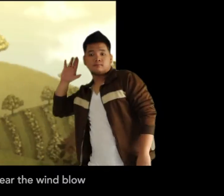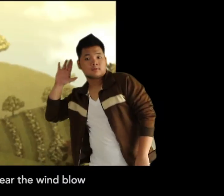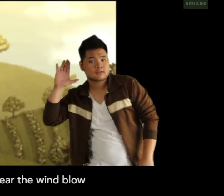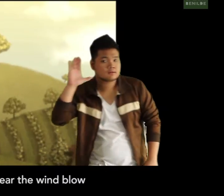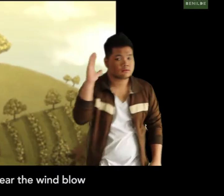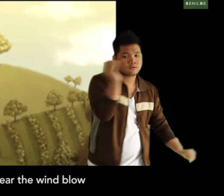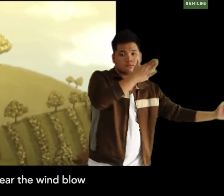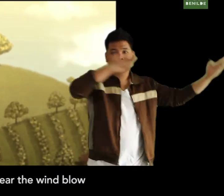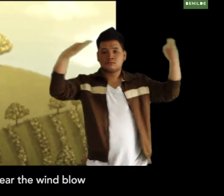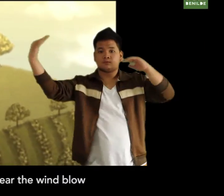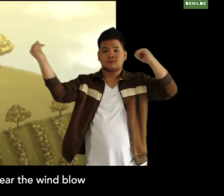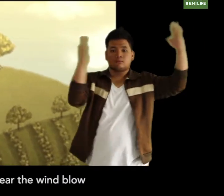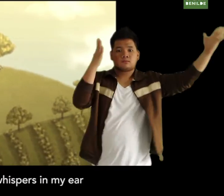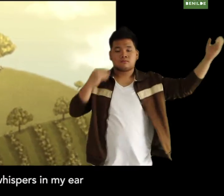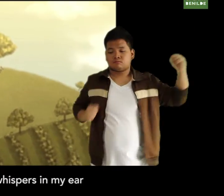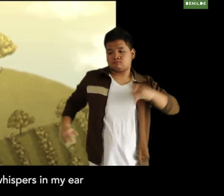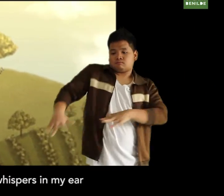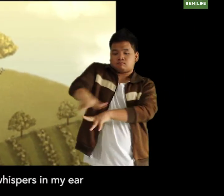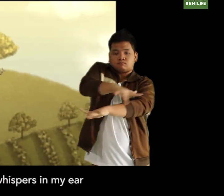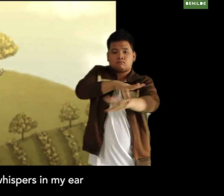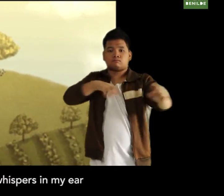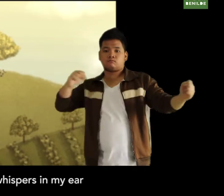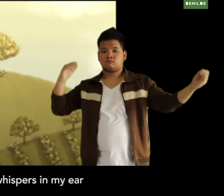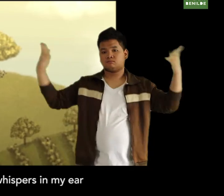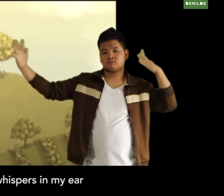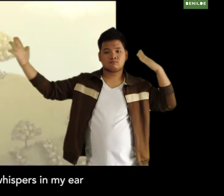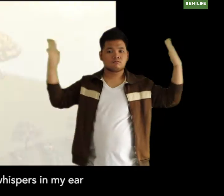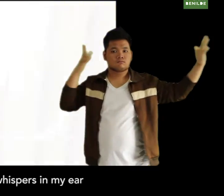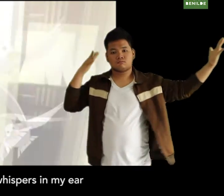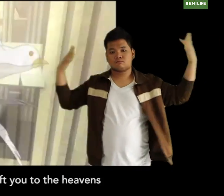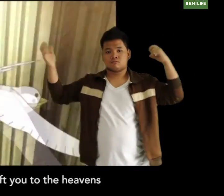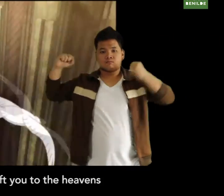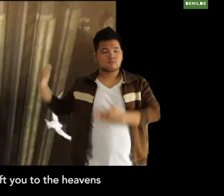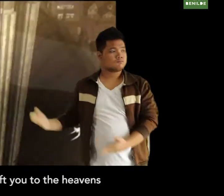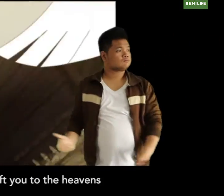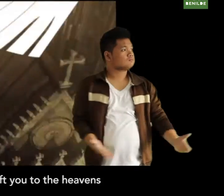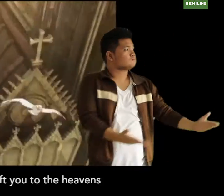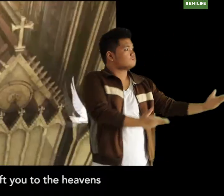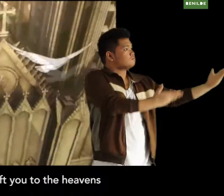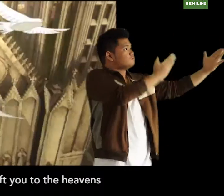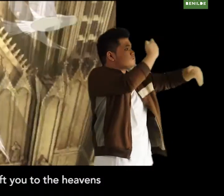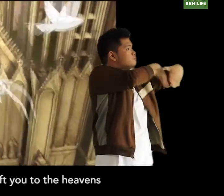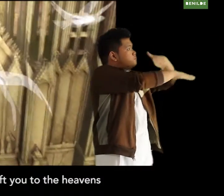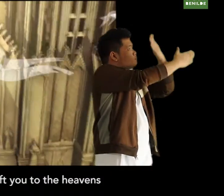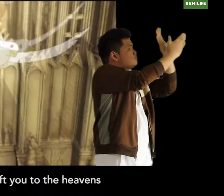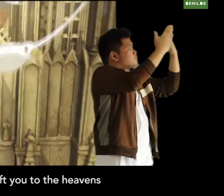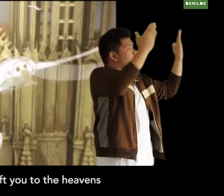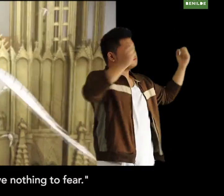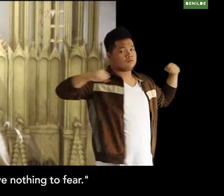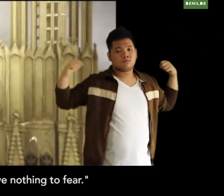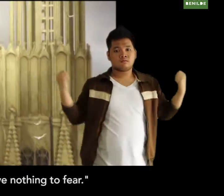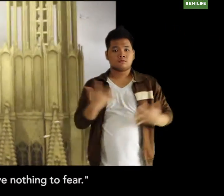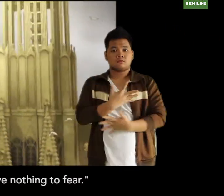I can hear the wind blow as it whispers in my ear Let me lift you to the heavens,